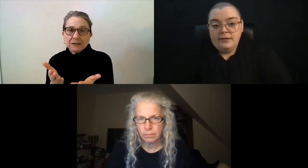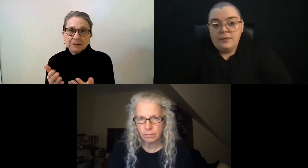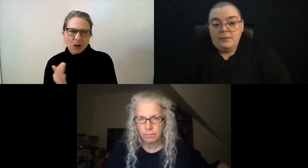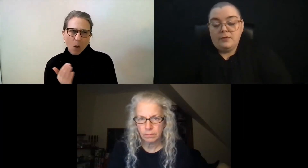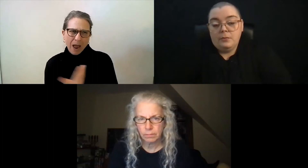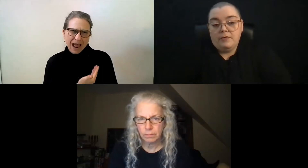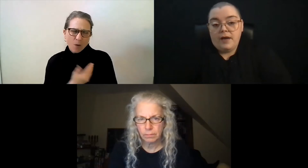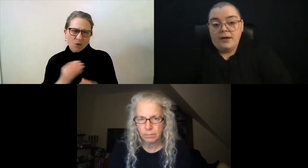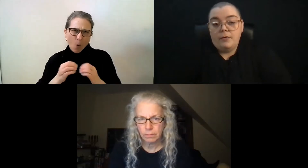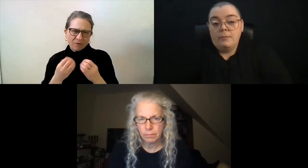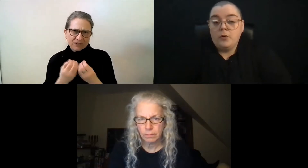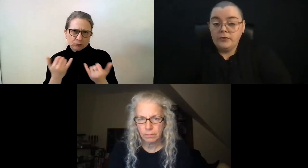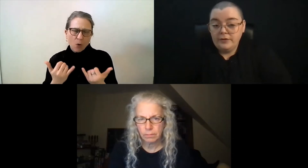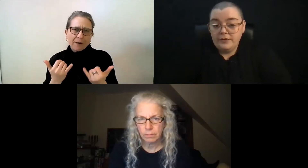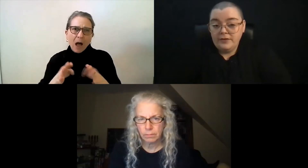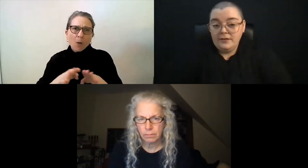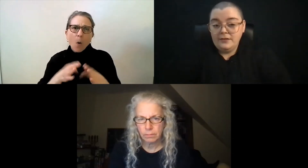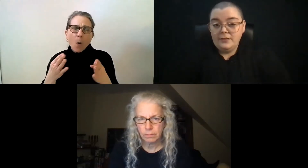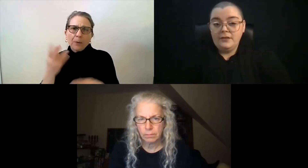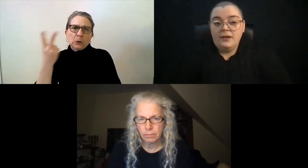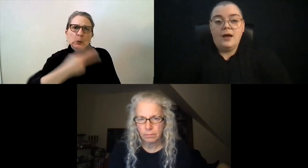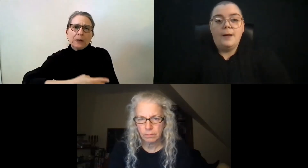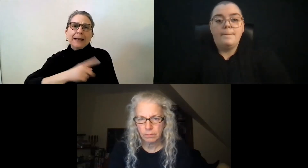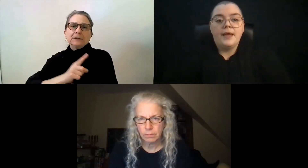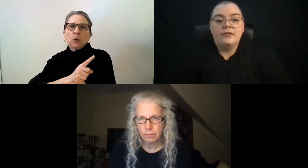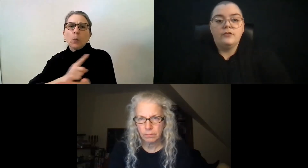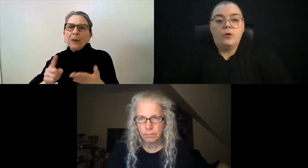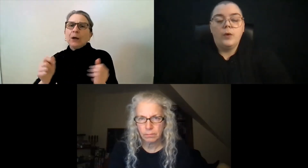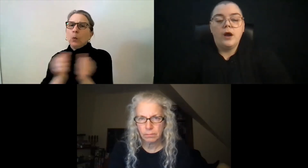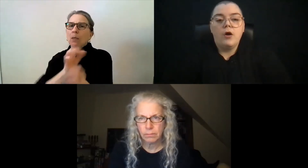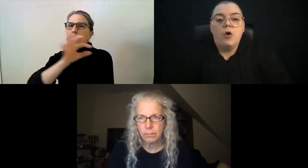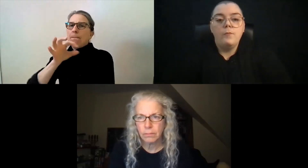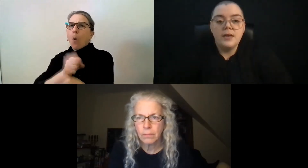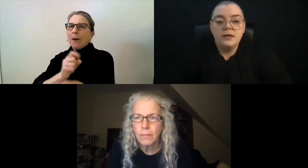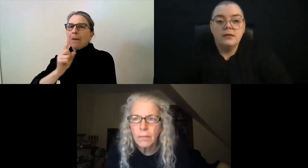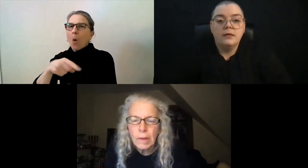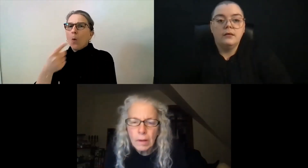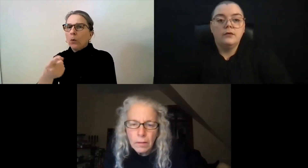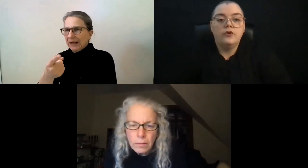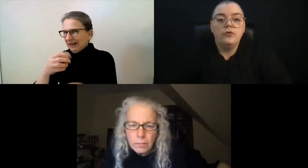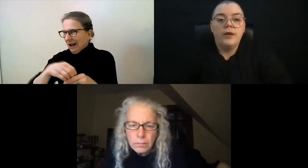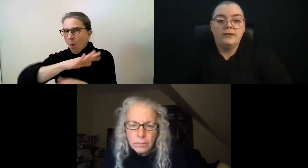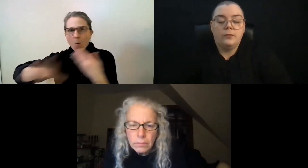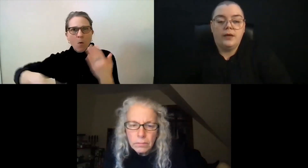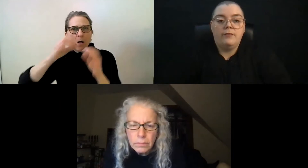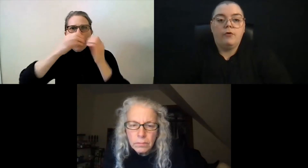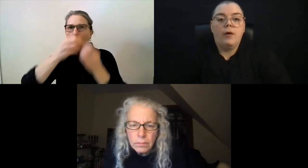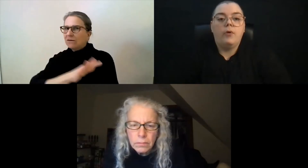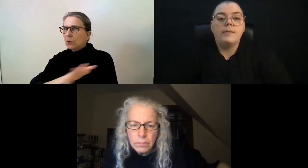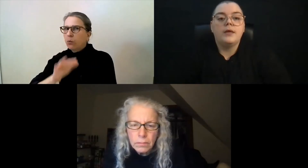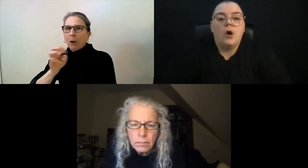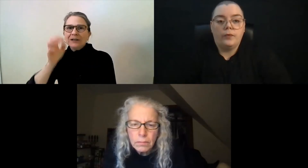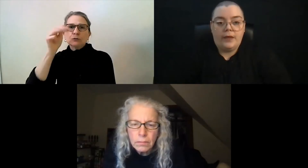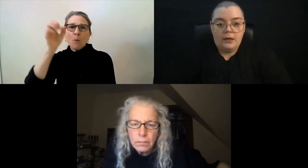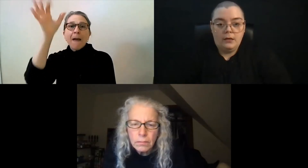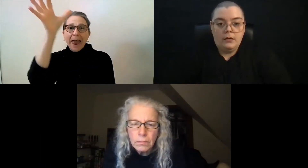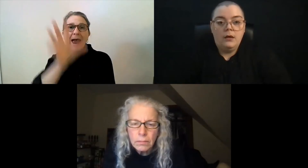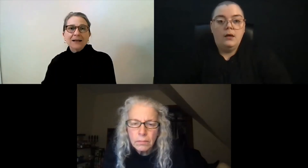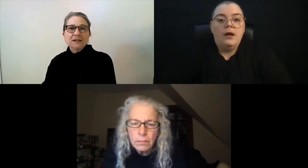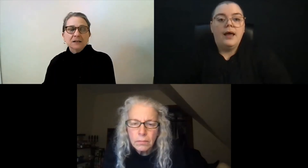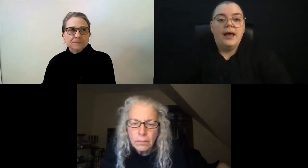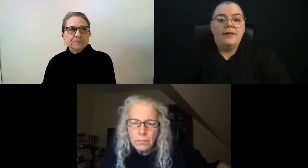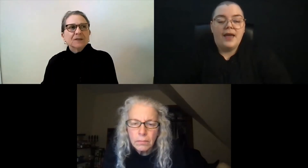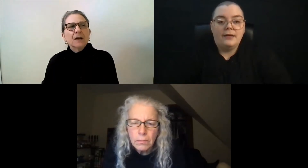to be able to provide remote services. And so we are open two days a week for appointment only.